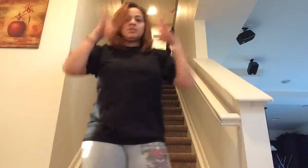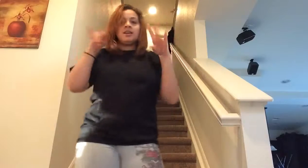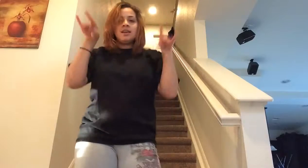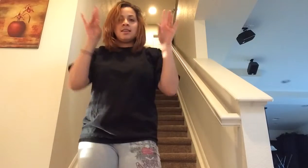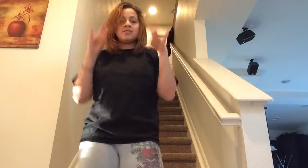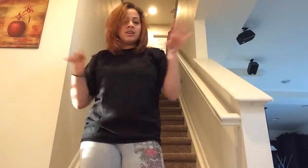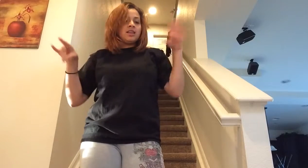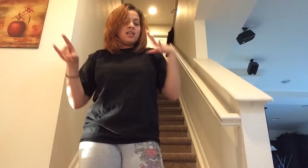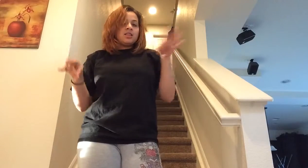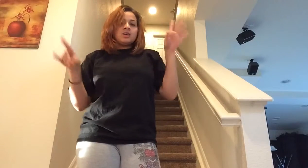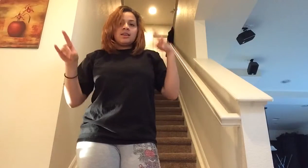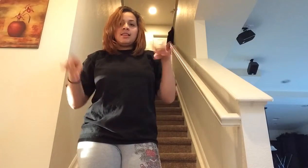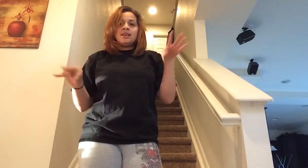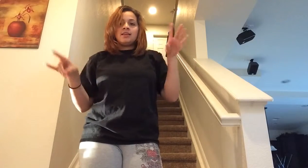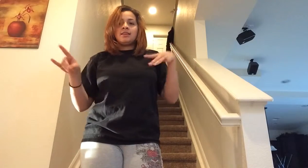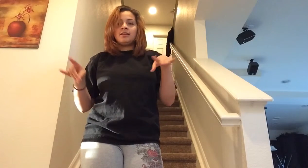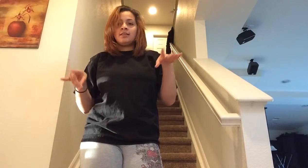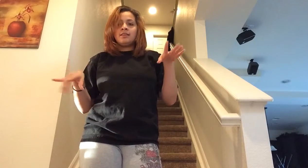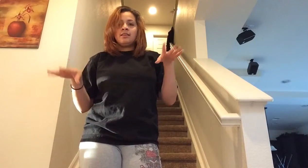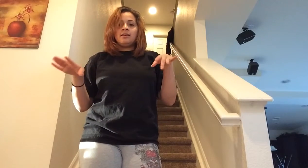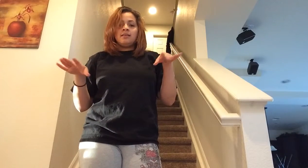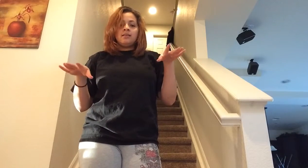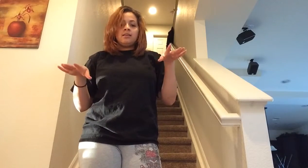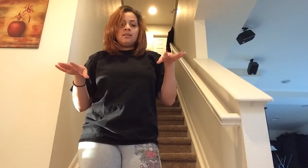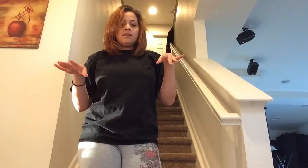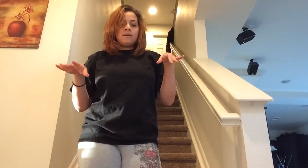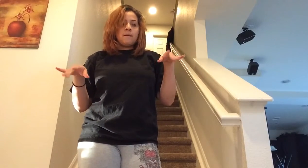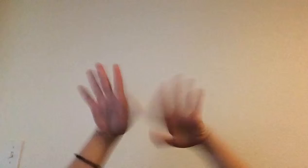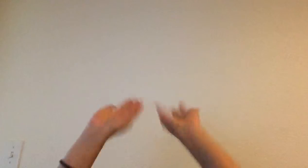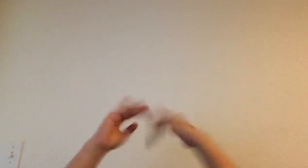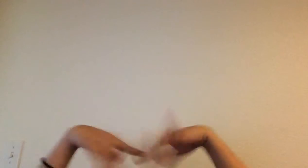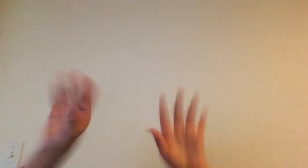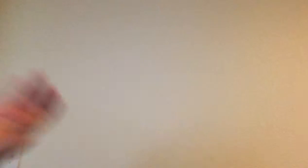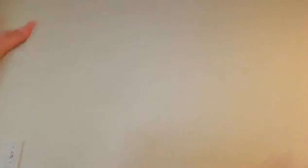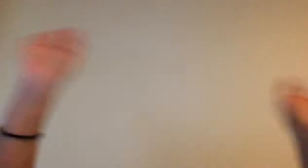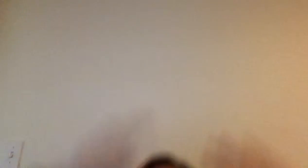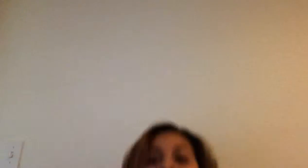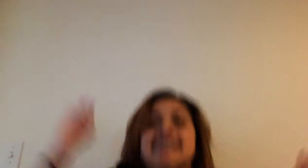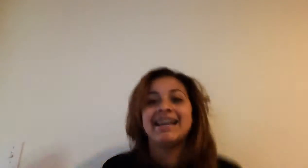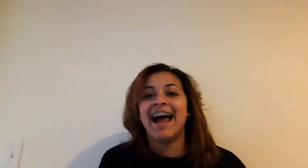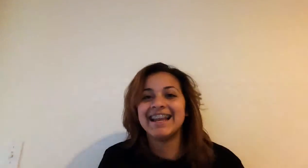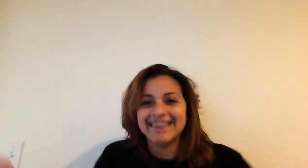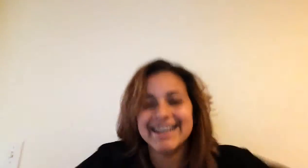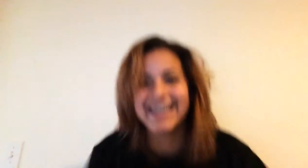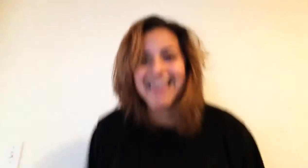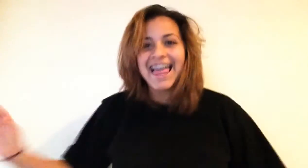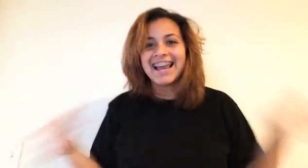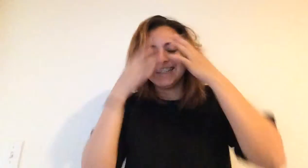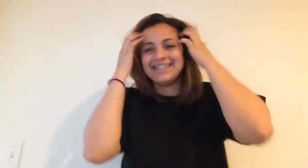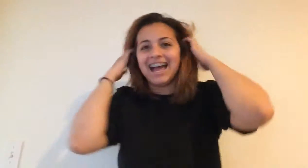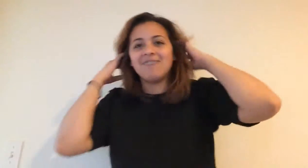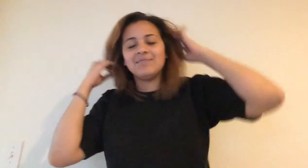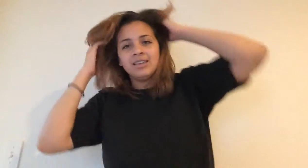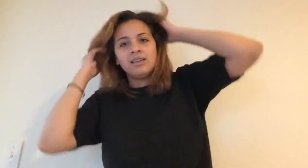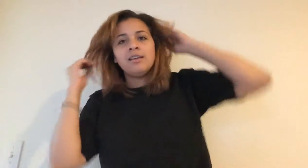Lama, llama, shining, shining Looking like a diamond, diamond Lama, llama, shining, shining Looking like a diamond